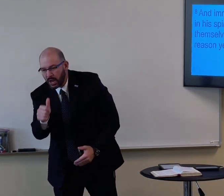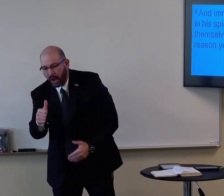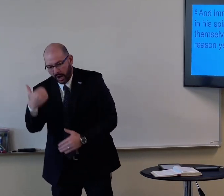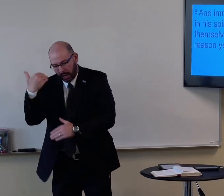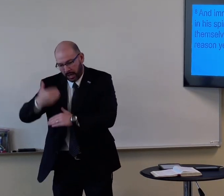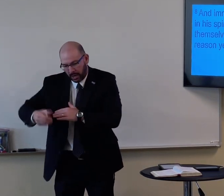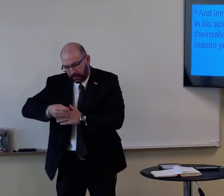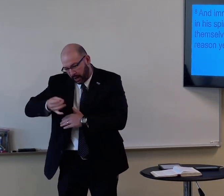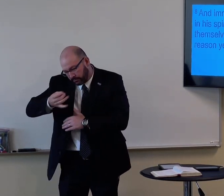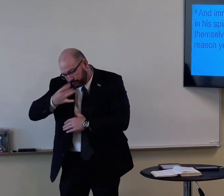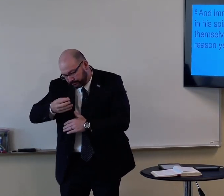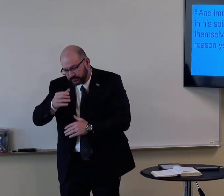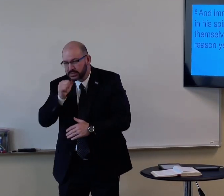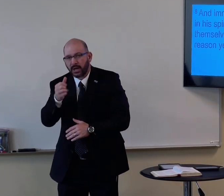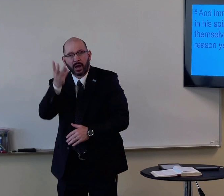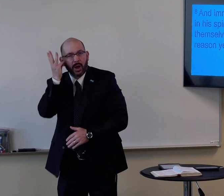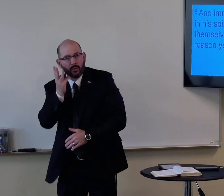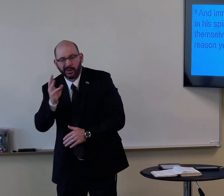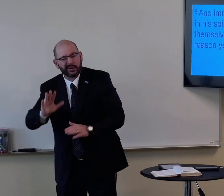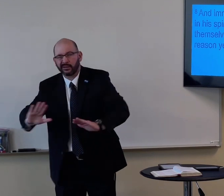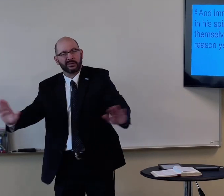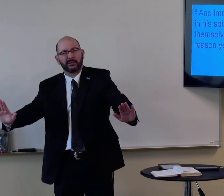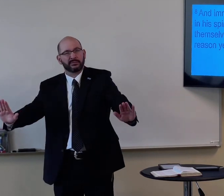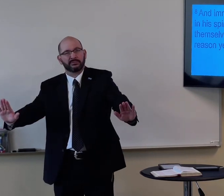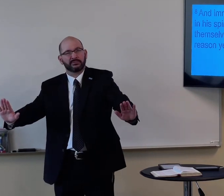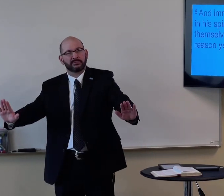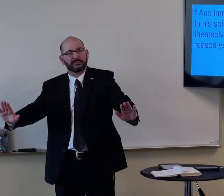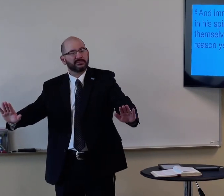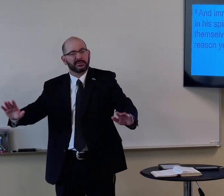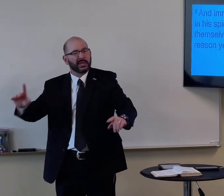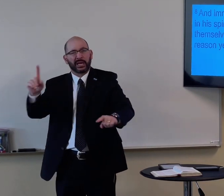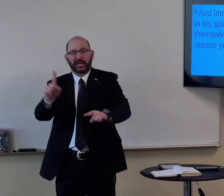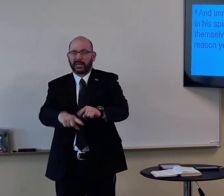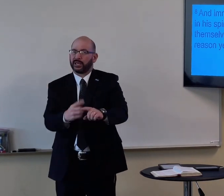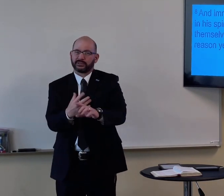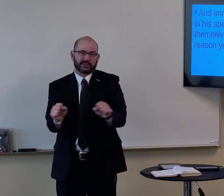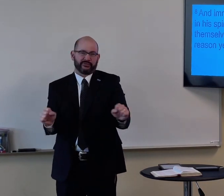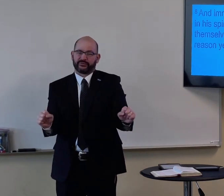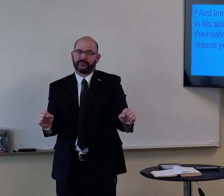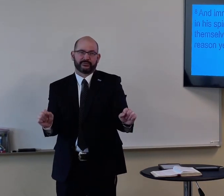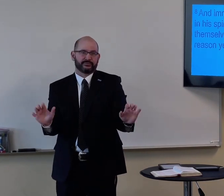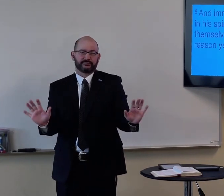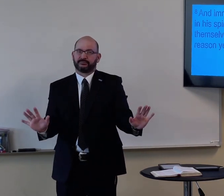wonderful things, taking communion. These things can't save you.